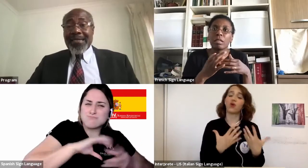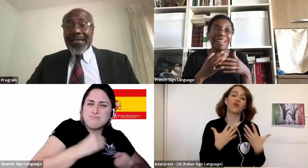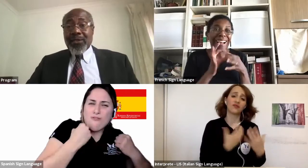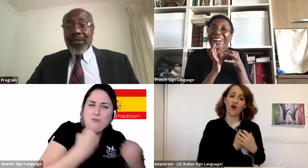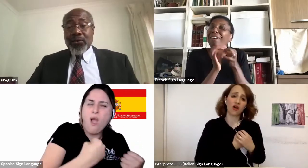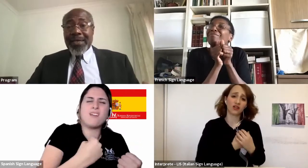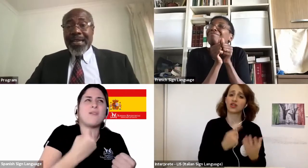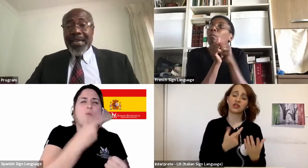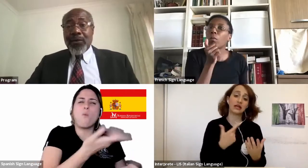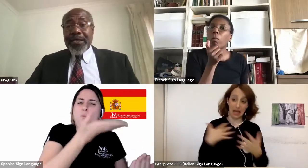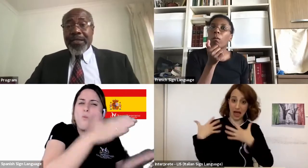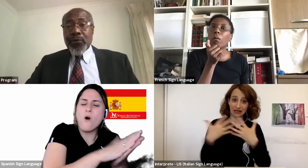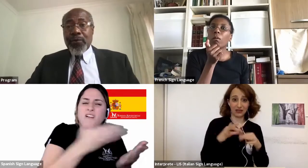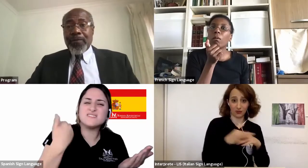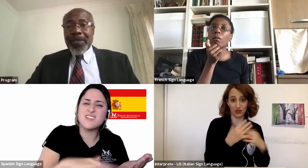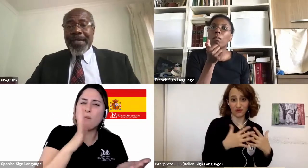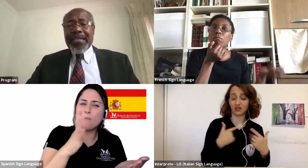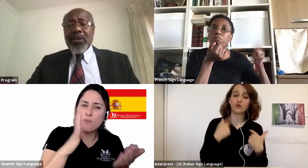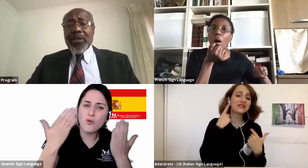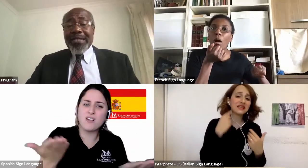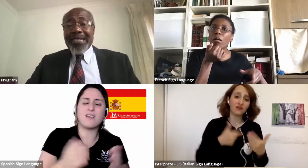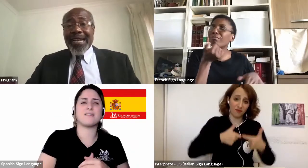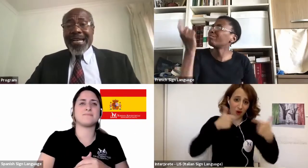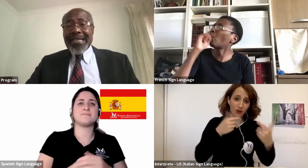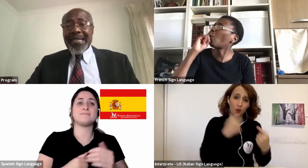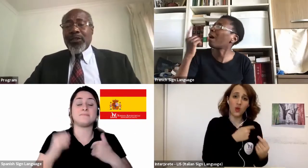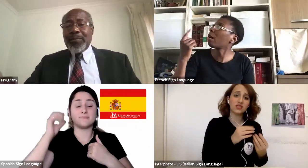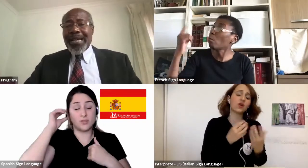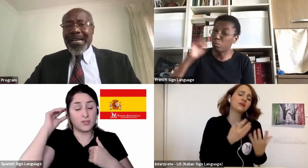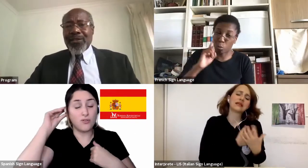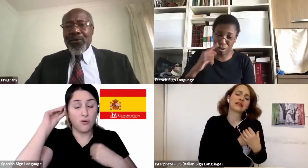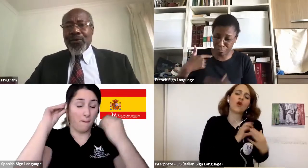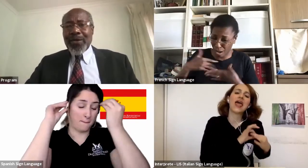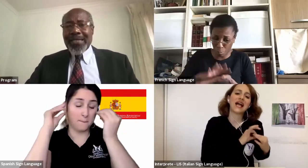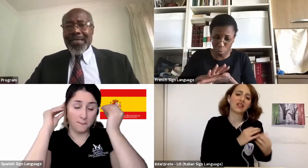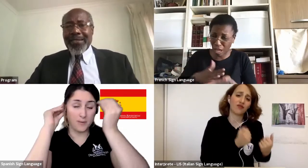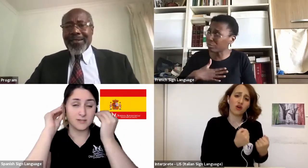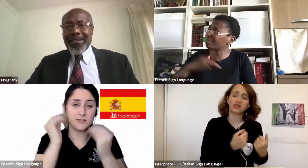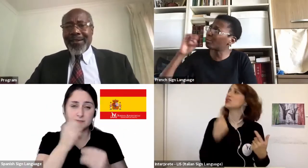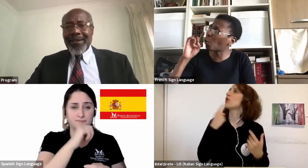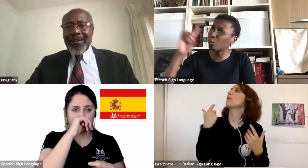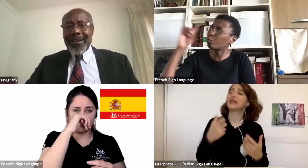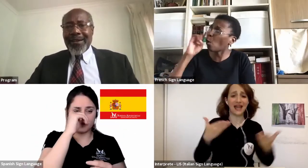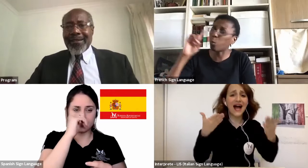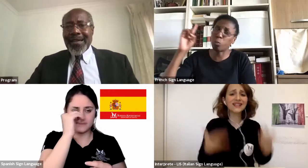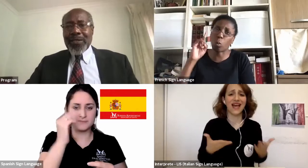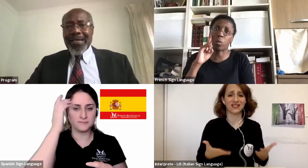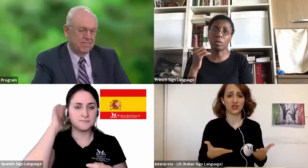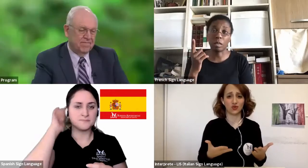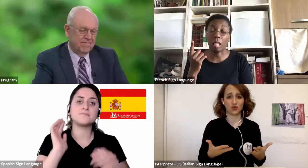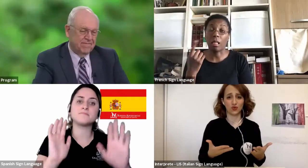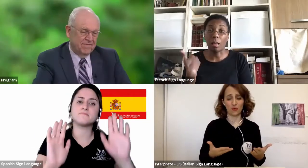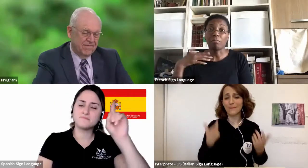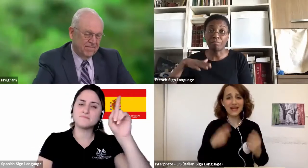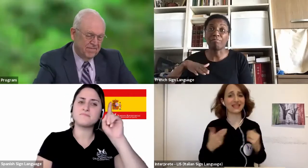what I went through. And the Lord did let me ask those questions. And I would